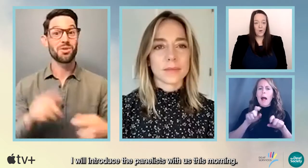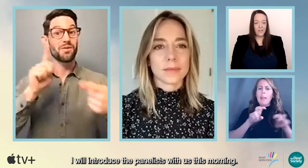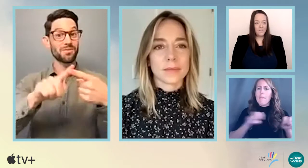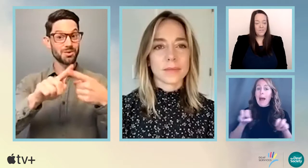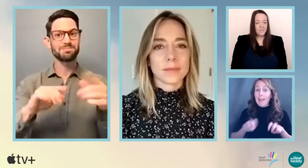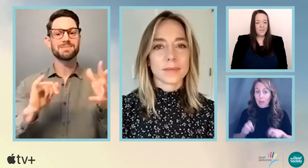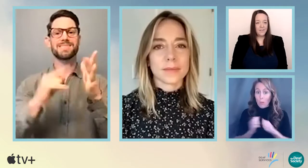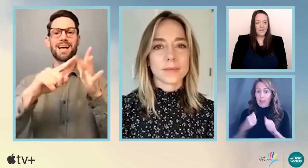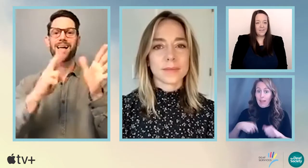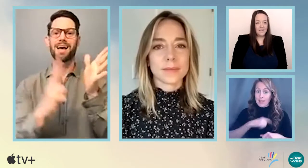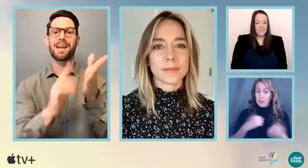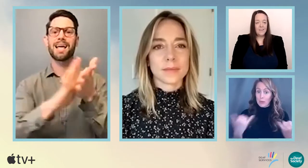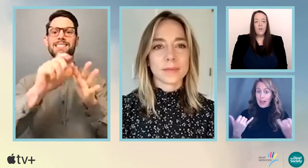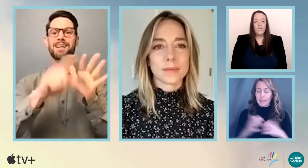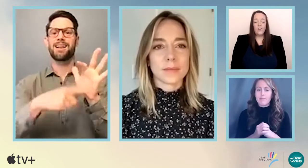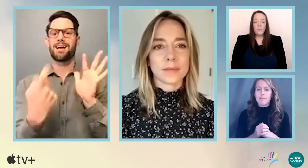this morning.